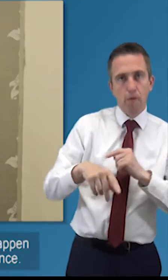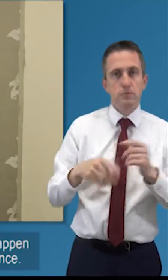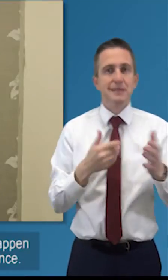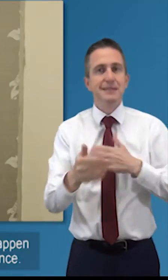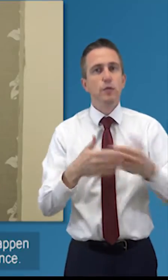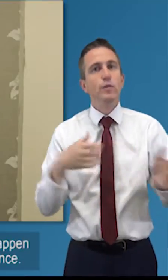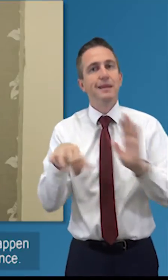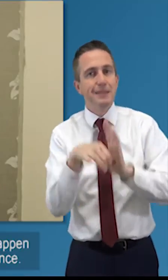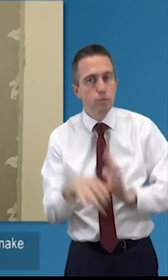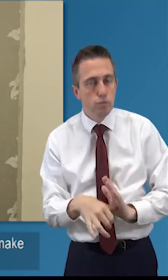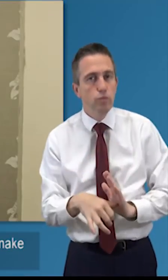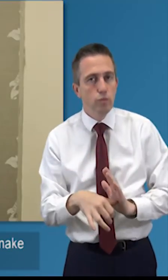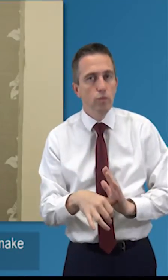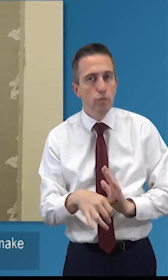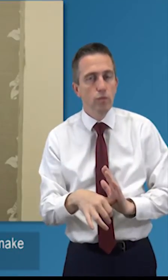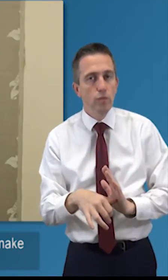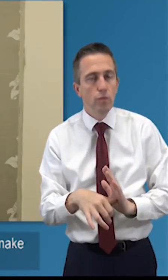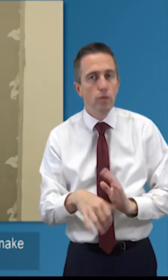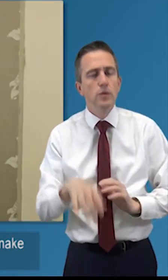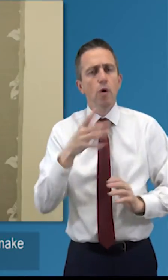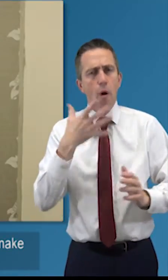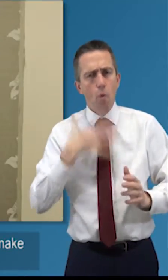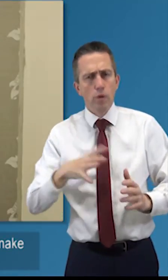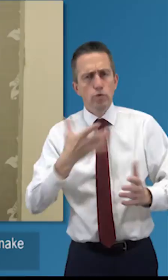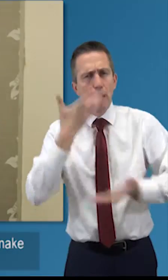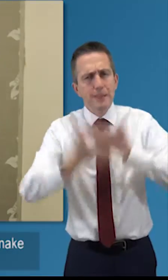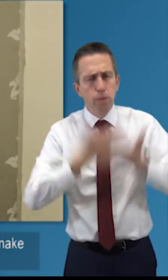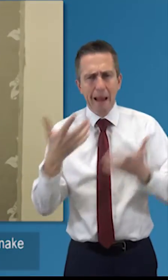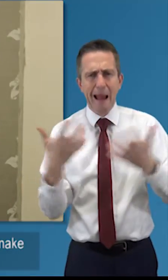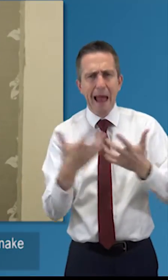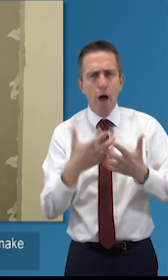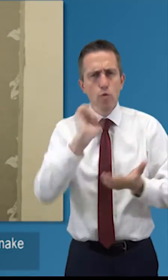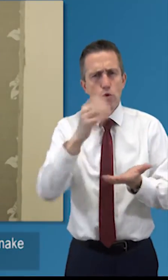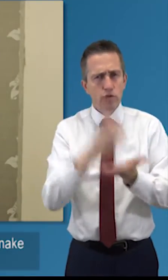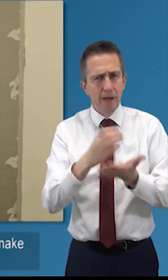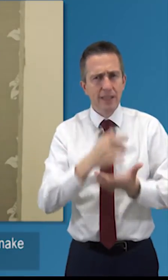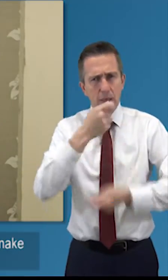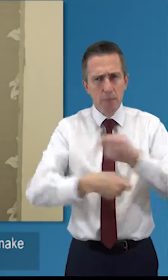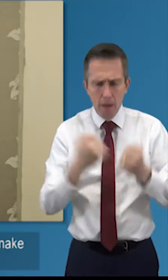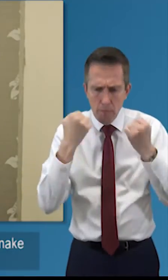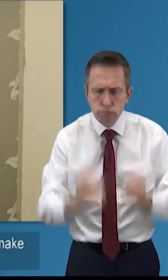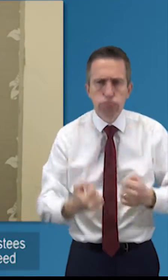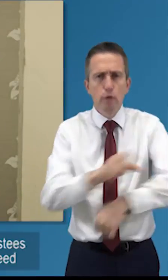of resilience so i'm wanting to talk about some of the things that make for resilience that make for a strong charity